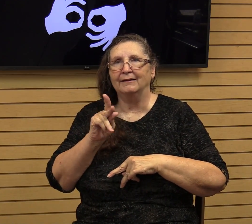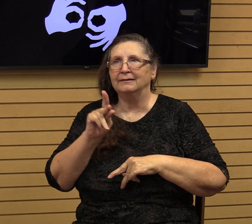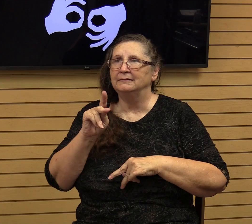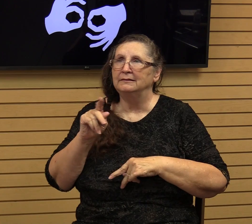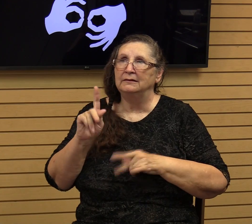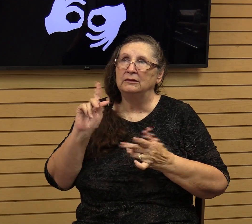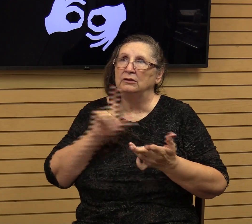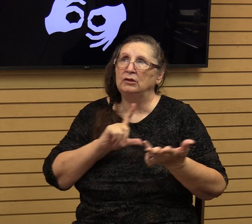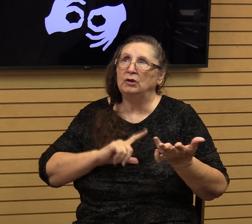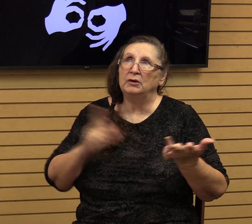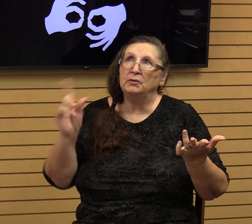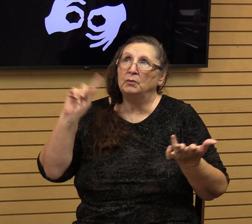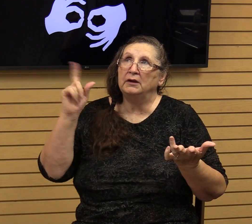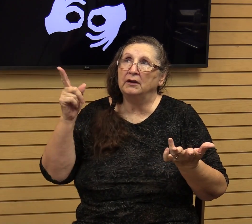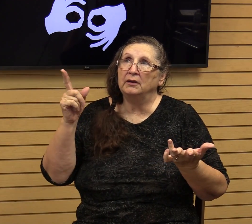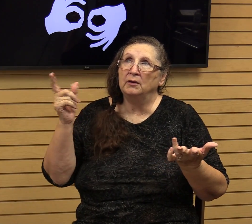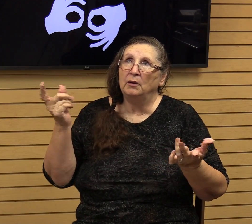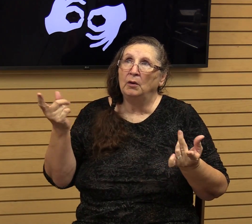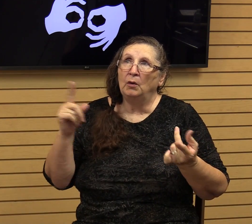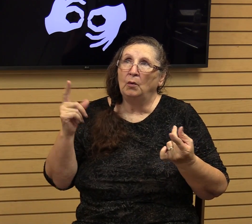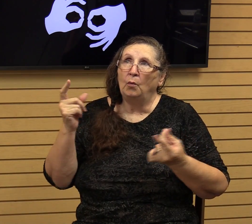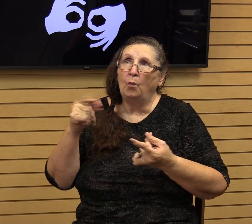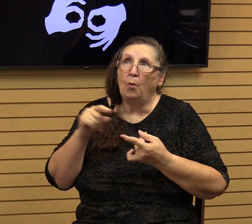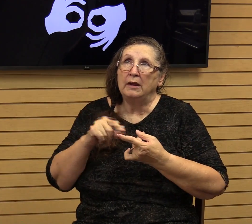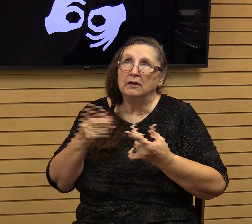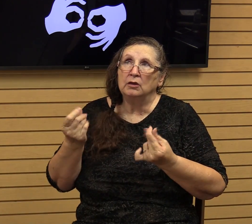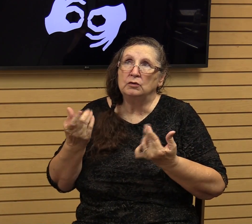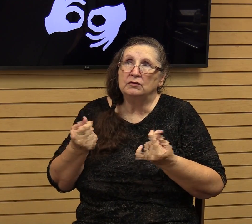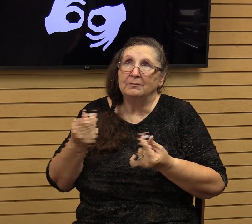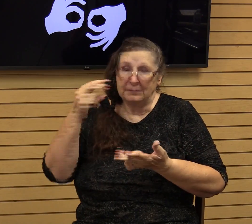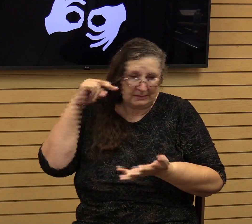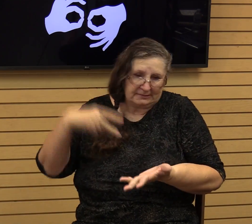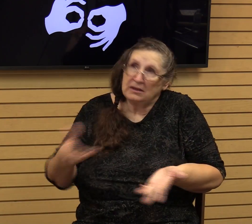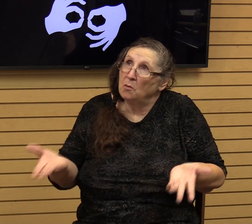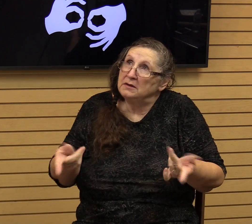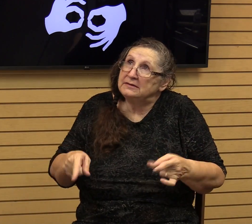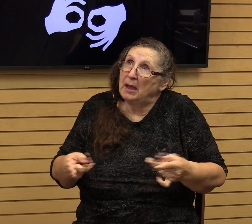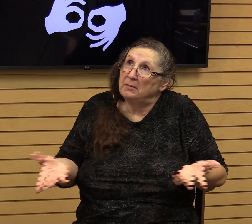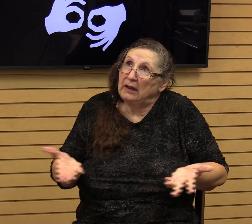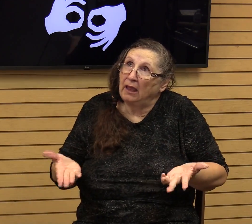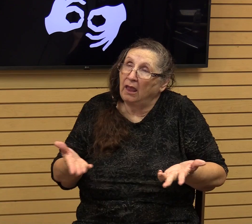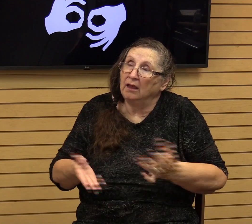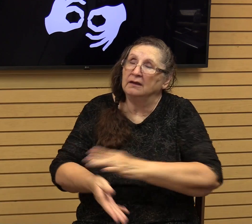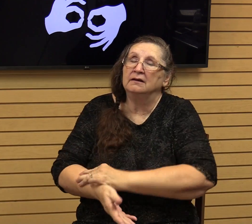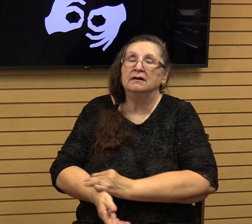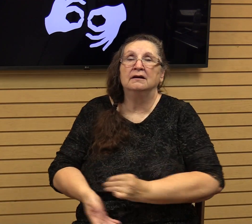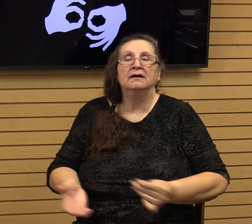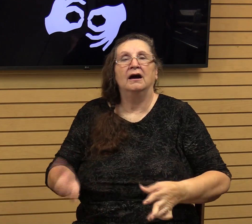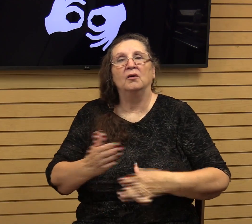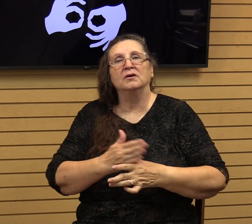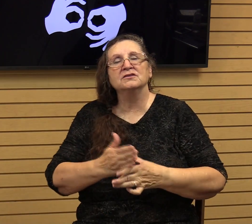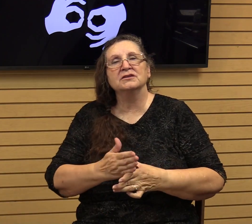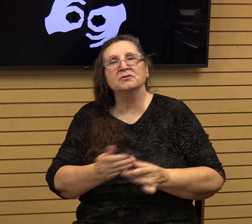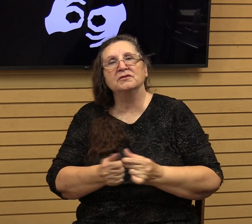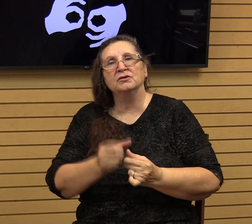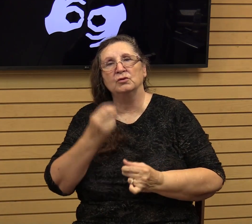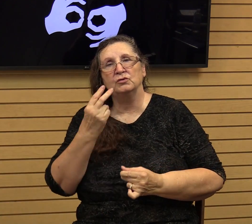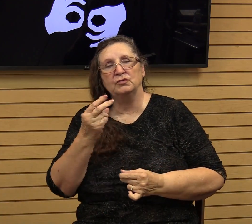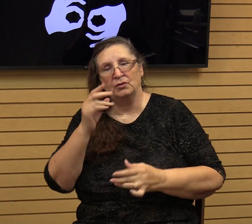something? Don't you see what's happening down here? Well, I like to share with you two of the answers that God gives